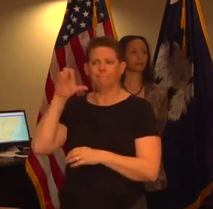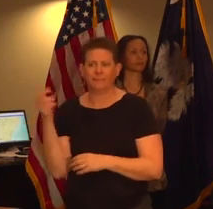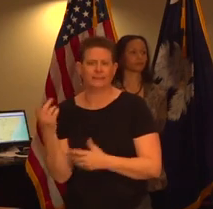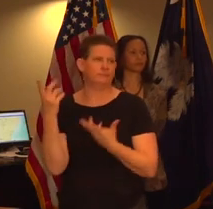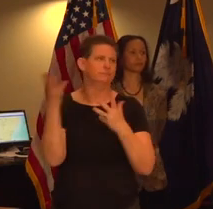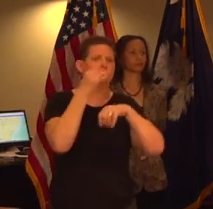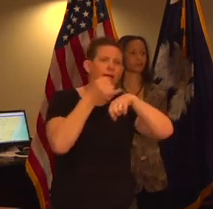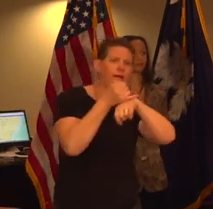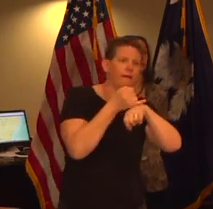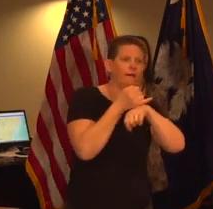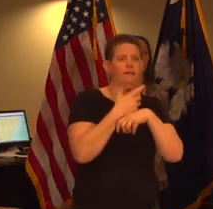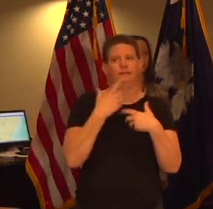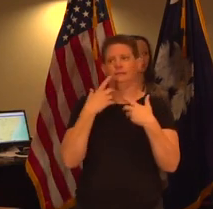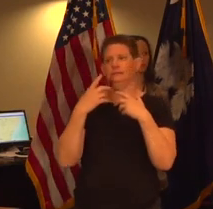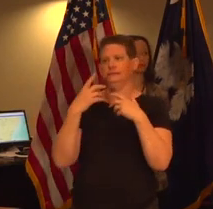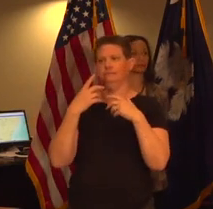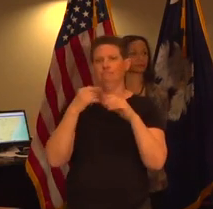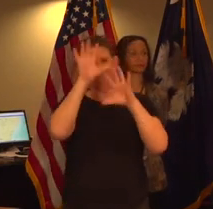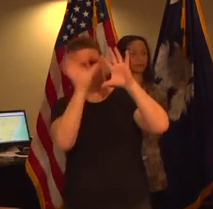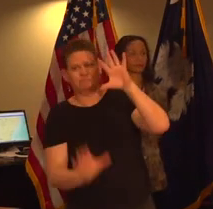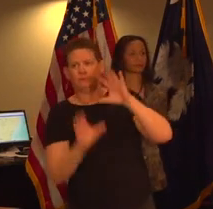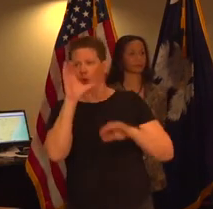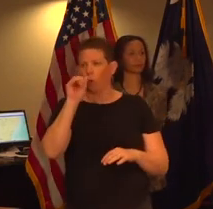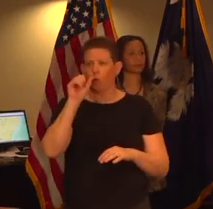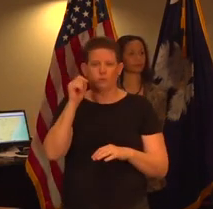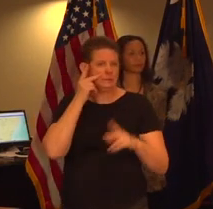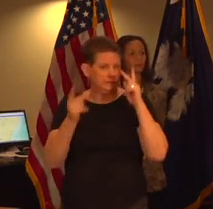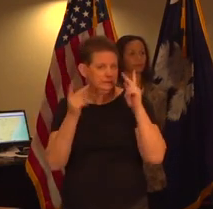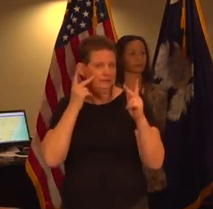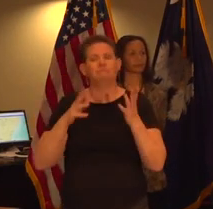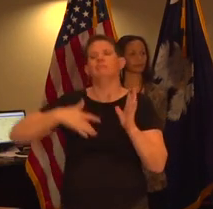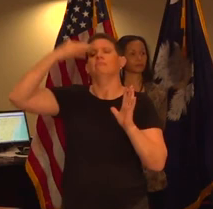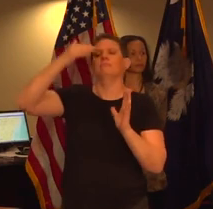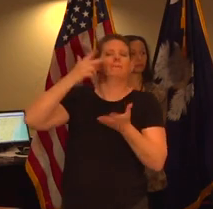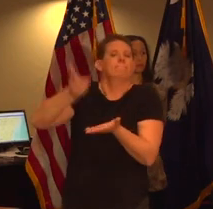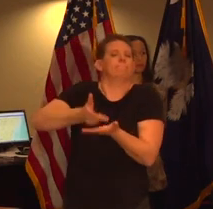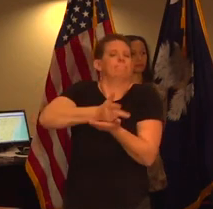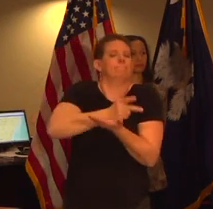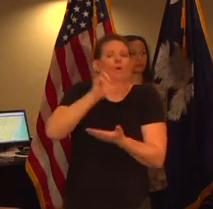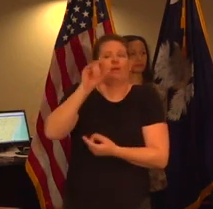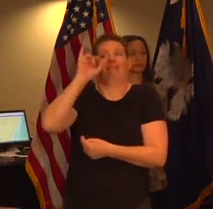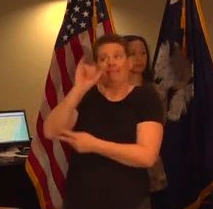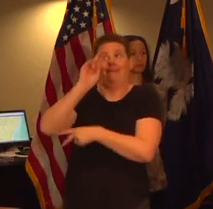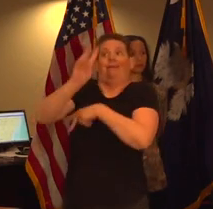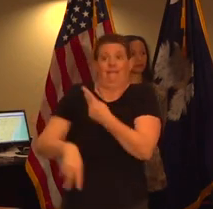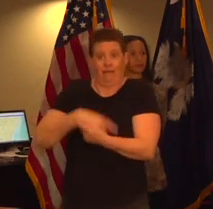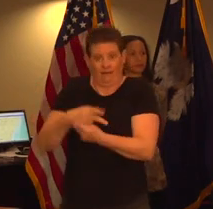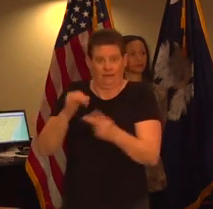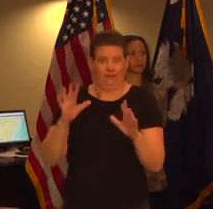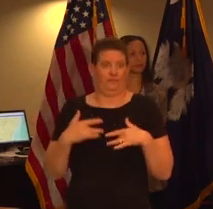the islands on the on the coast and every now and then you you see them in parking lots of places it's those kind of